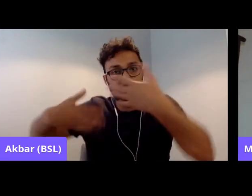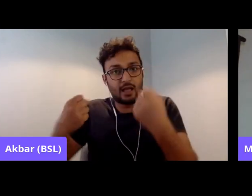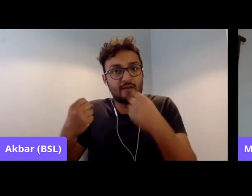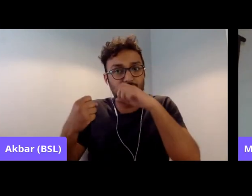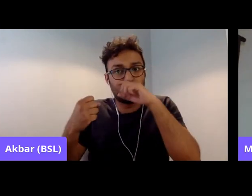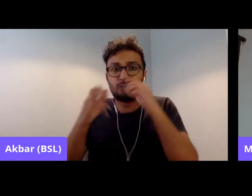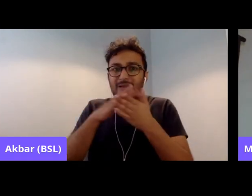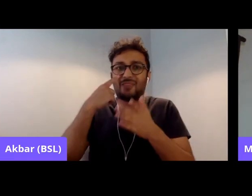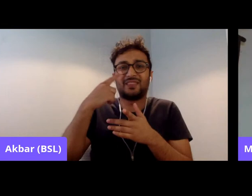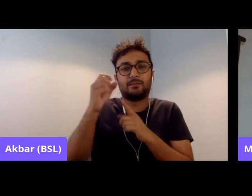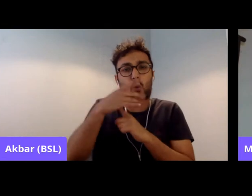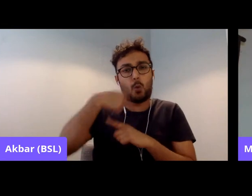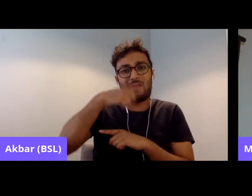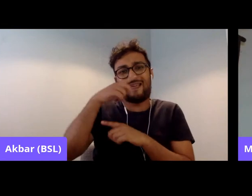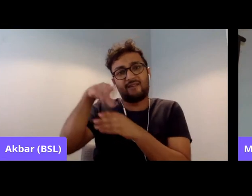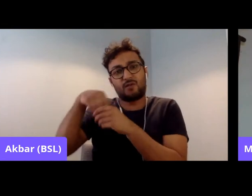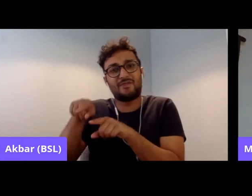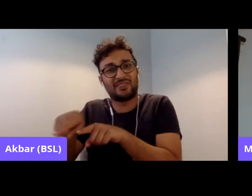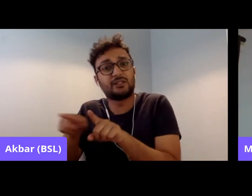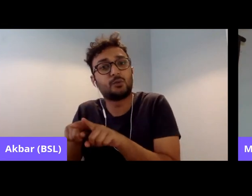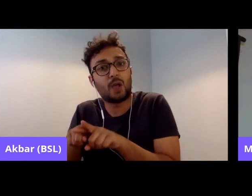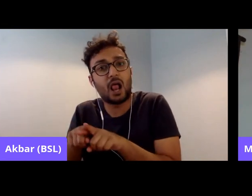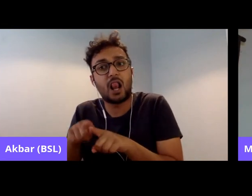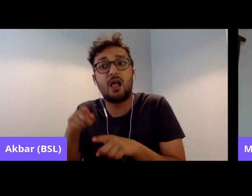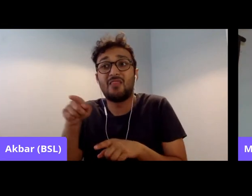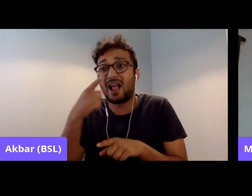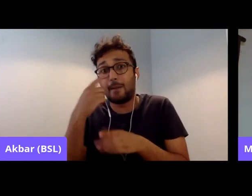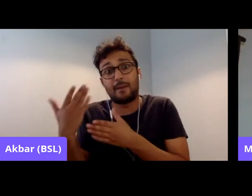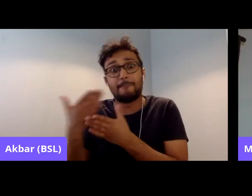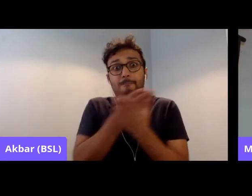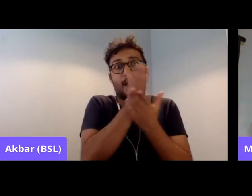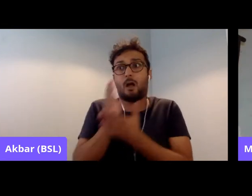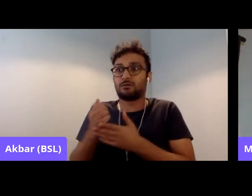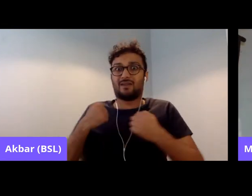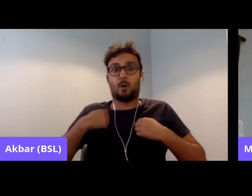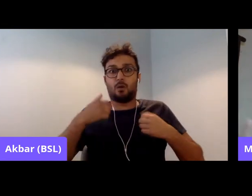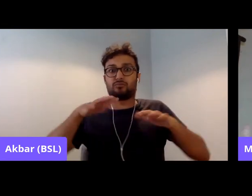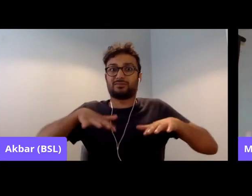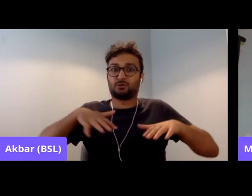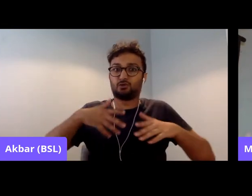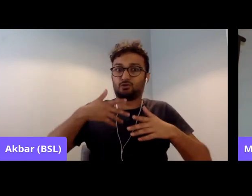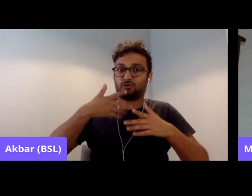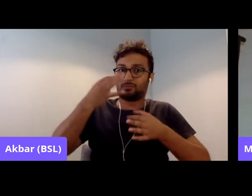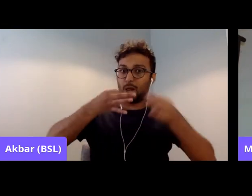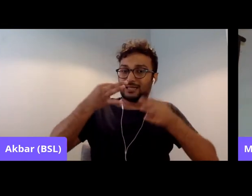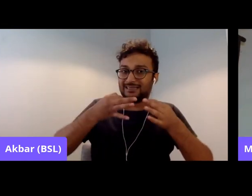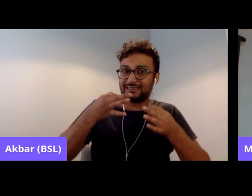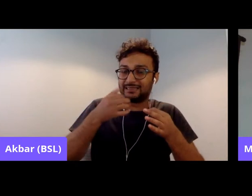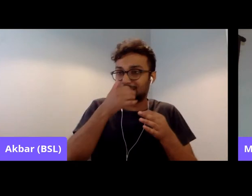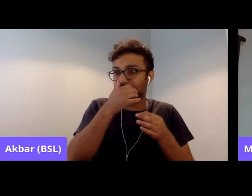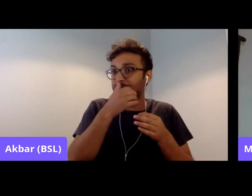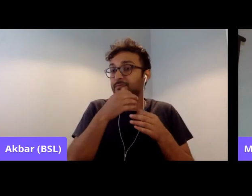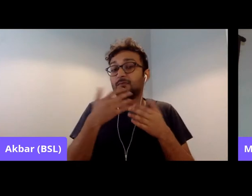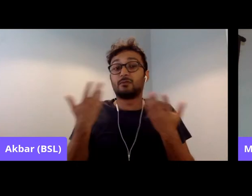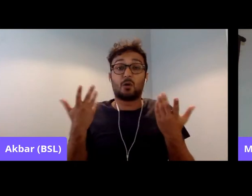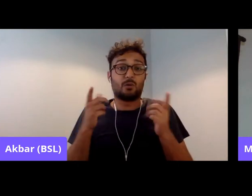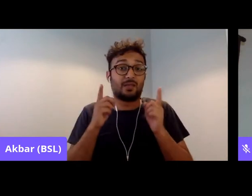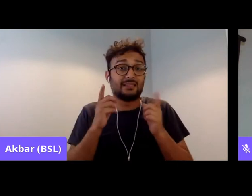Britain. And that I think could be true in any of the key destinations of diaspora movements, diasporic movements.